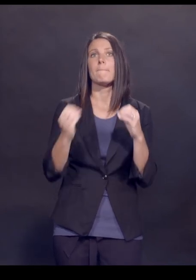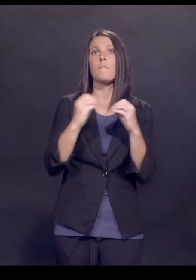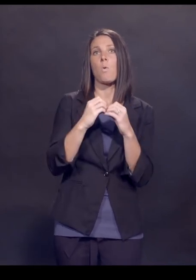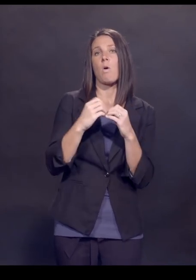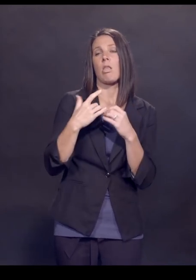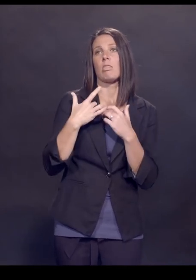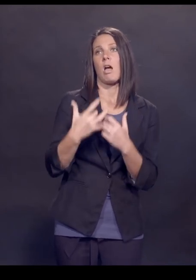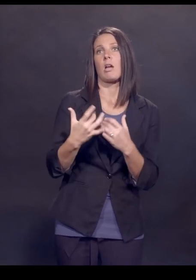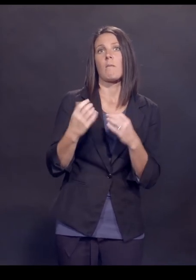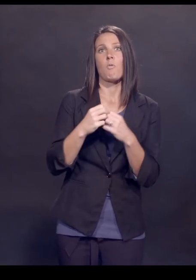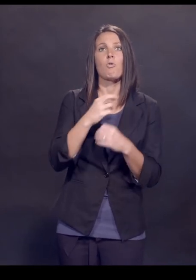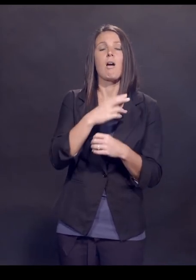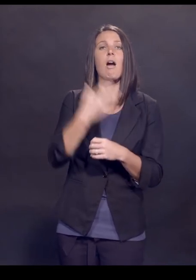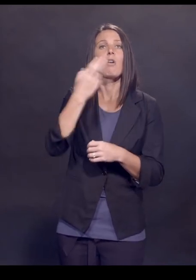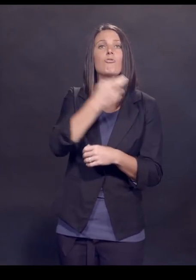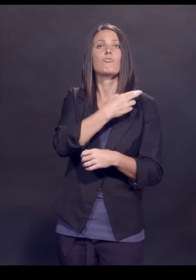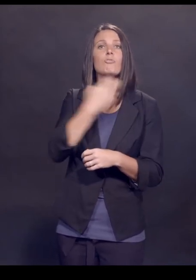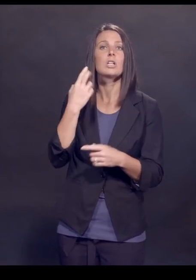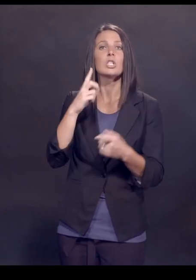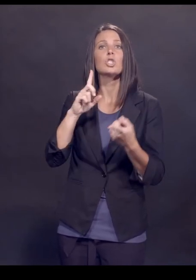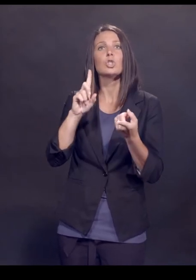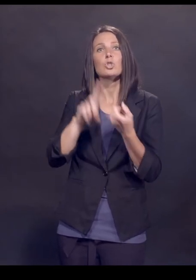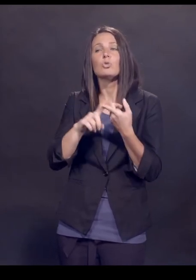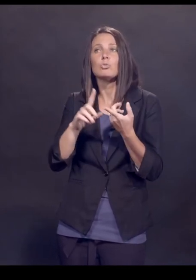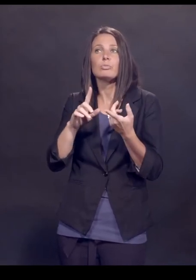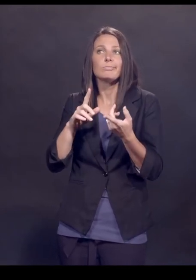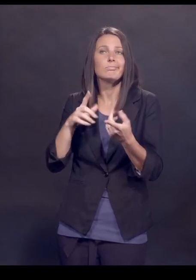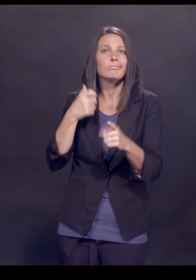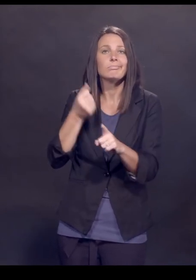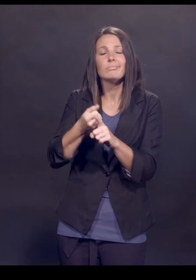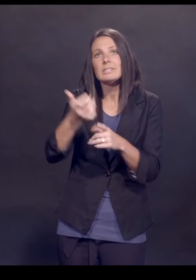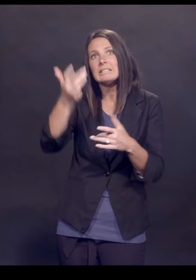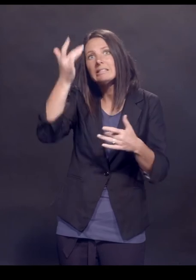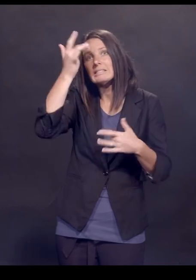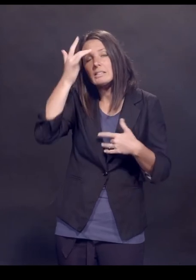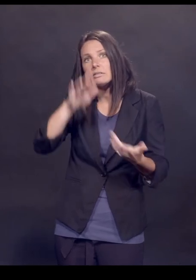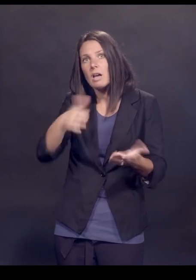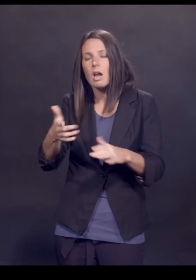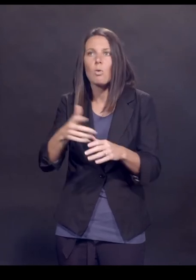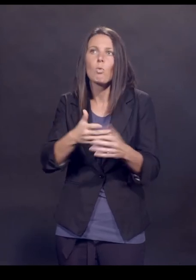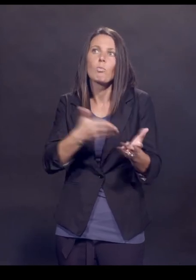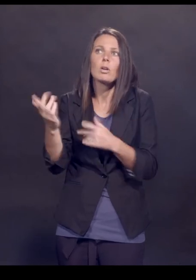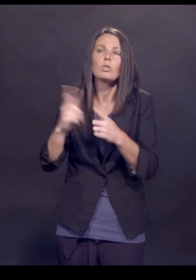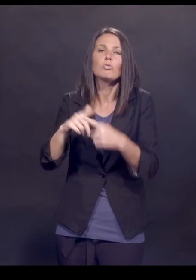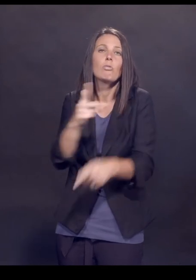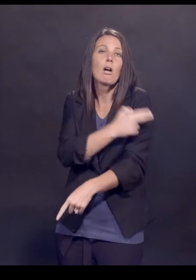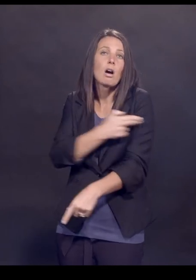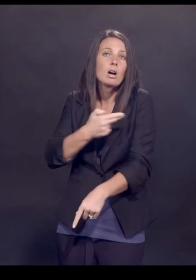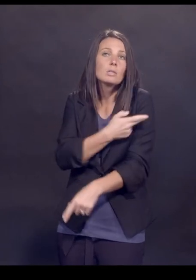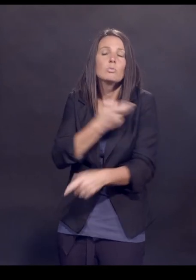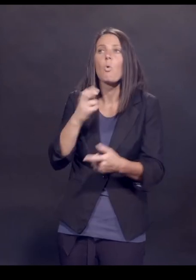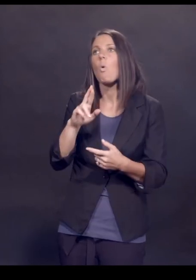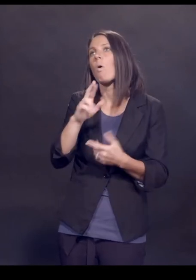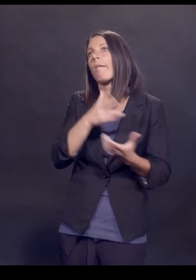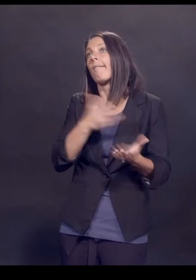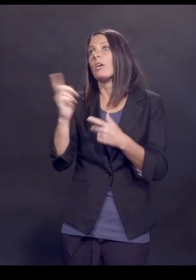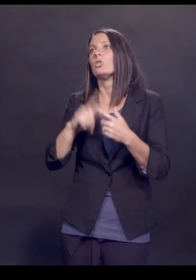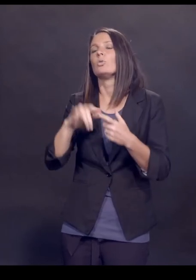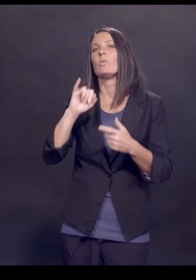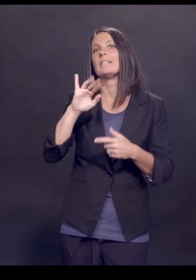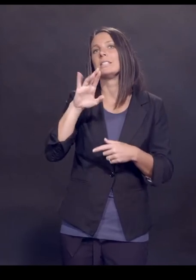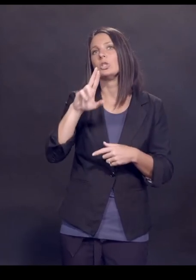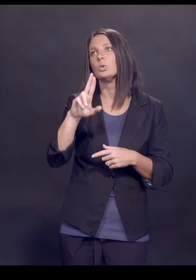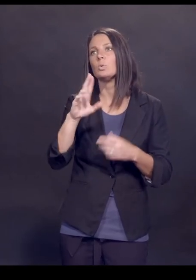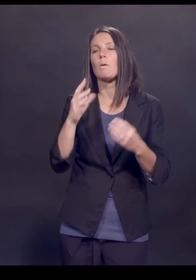likely to suffer severe and occasionally fatal illness, meaning more likely to enter the hospital, more likely to go to the ICU, more likely to be